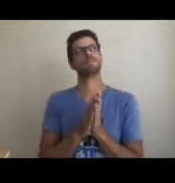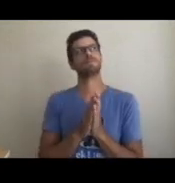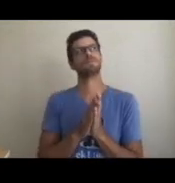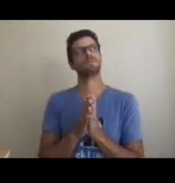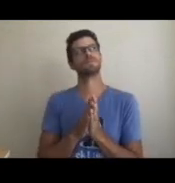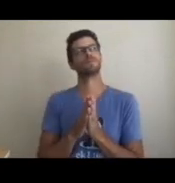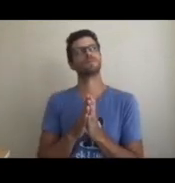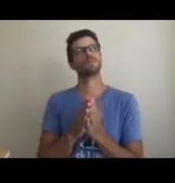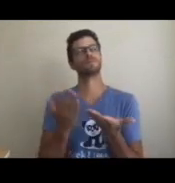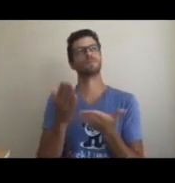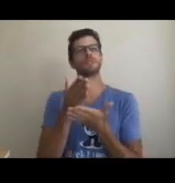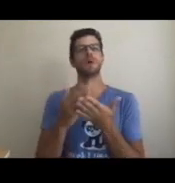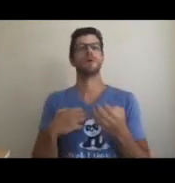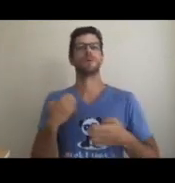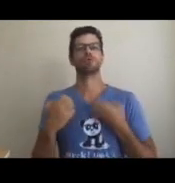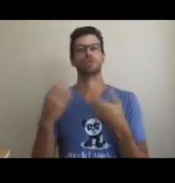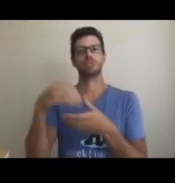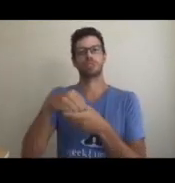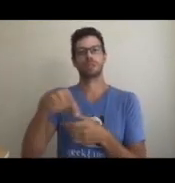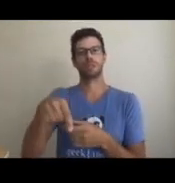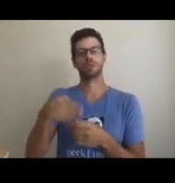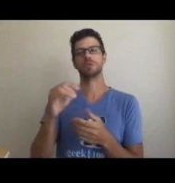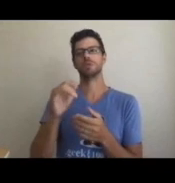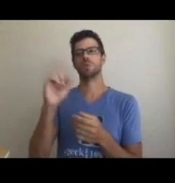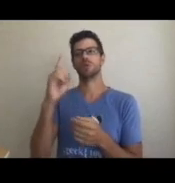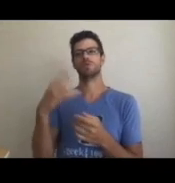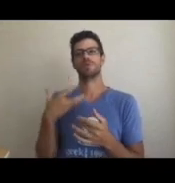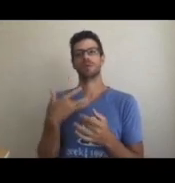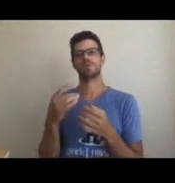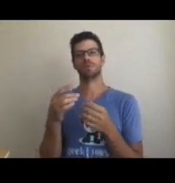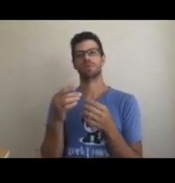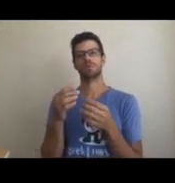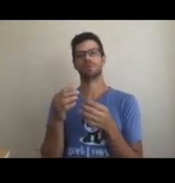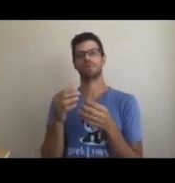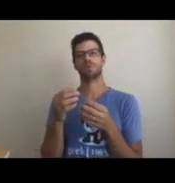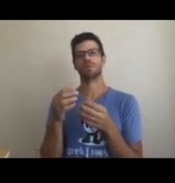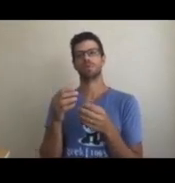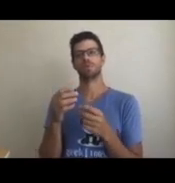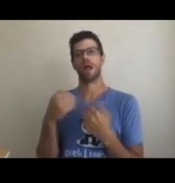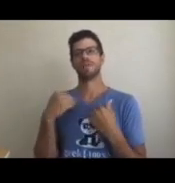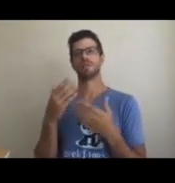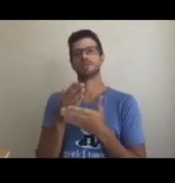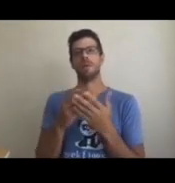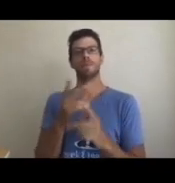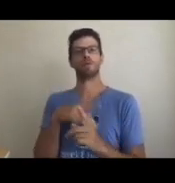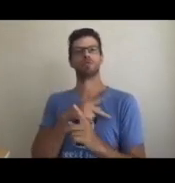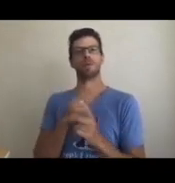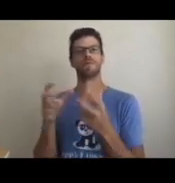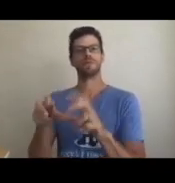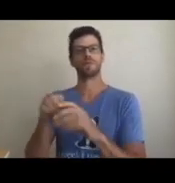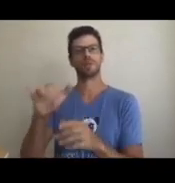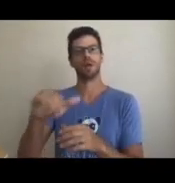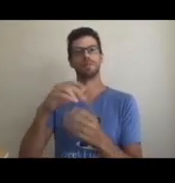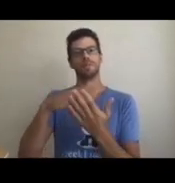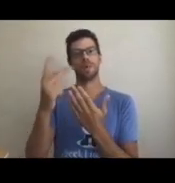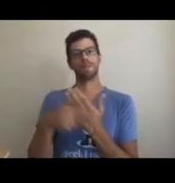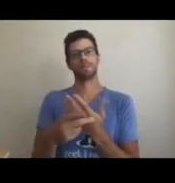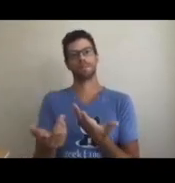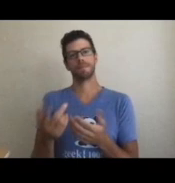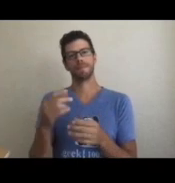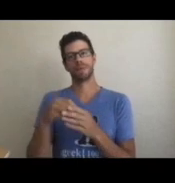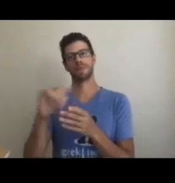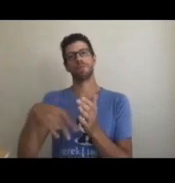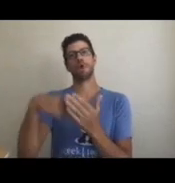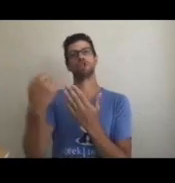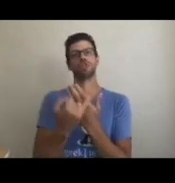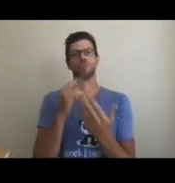It is somewhat important to have some emotional investment in the program or project.